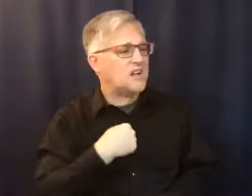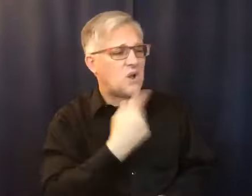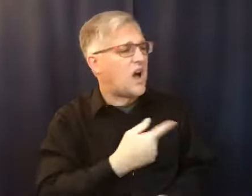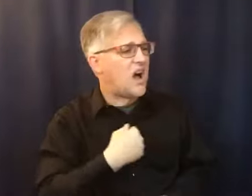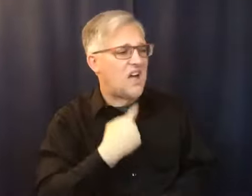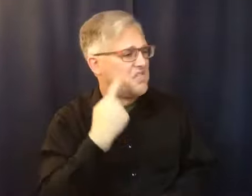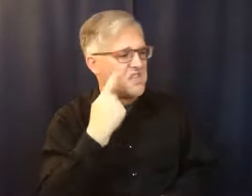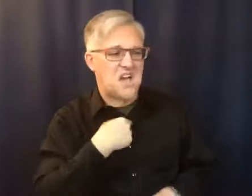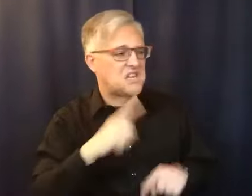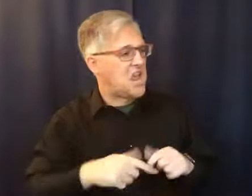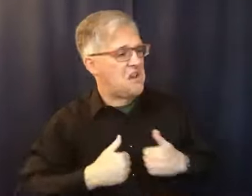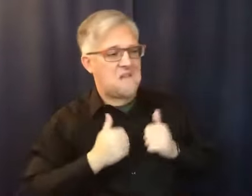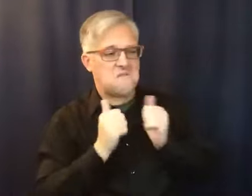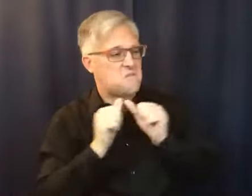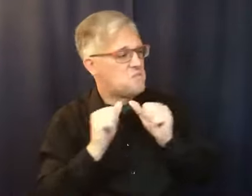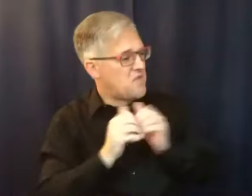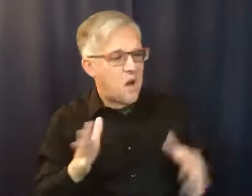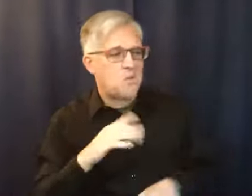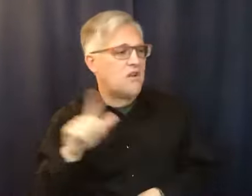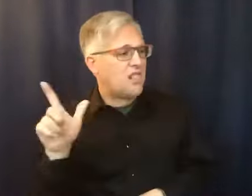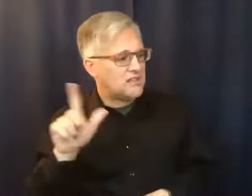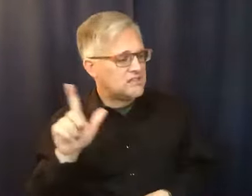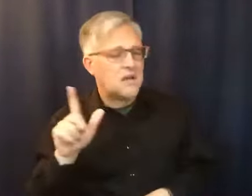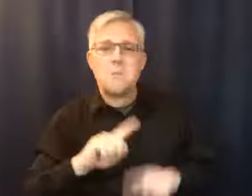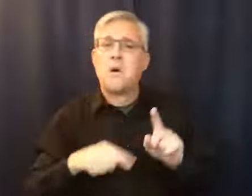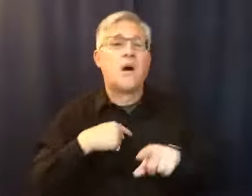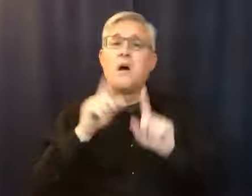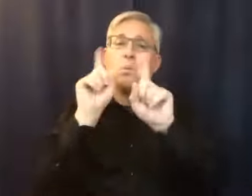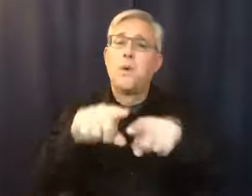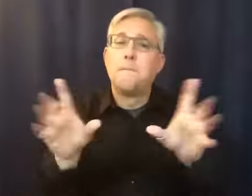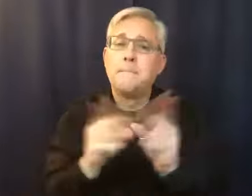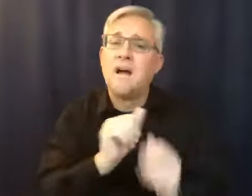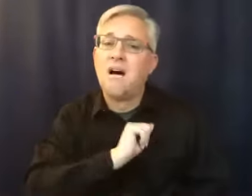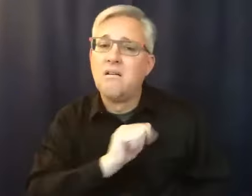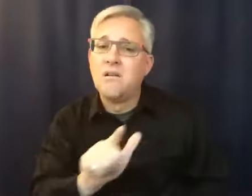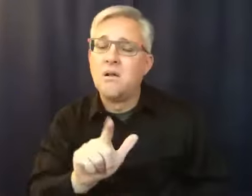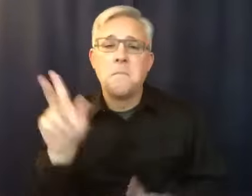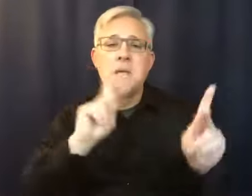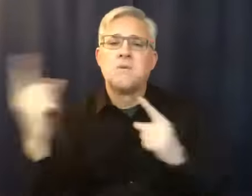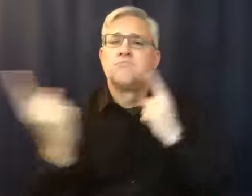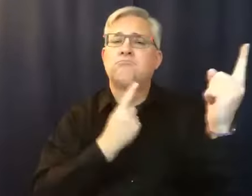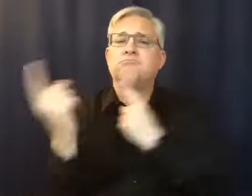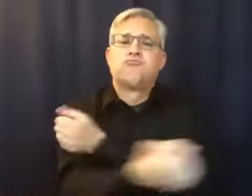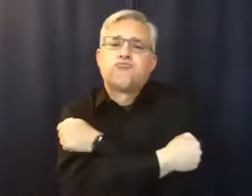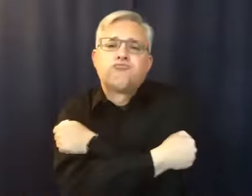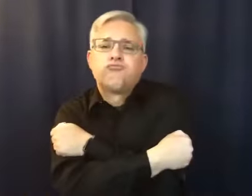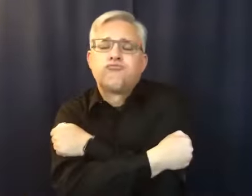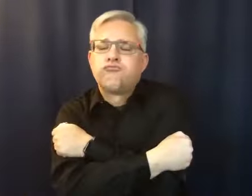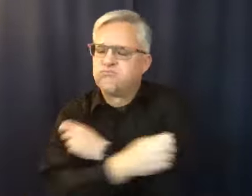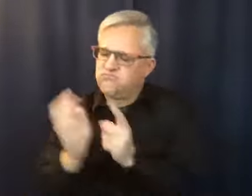I went to a meeting. People put their arms around me. And they said, You're gonna make it. You're gonna make it